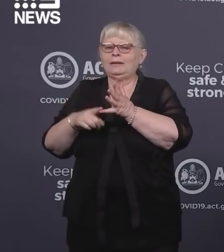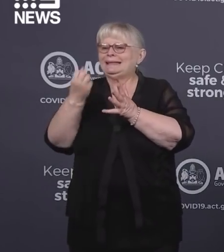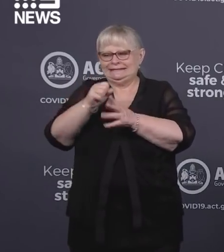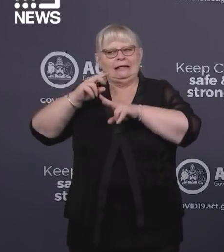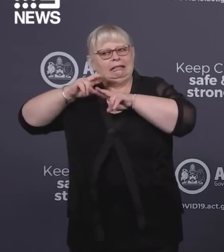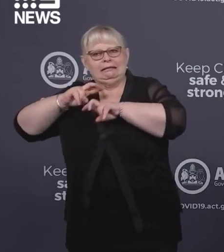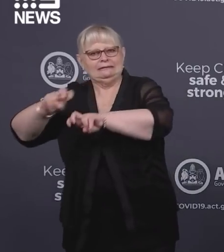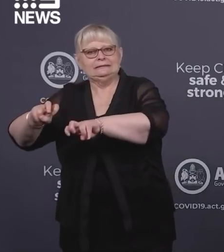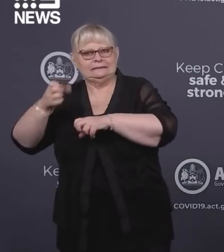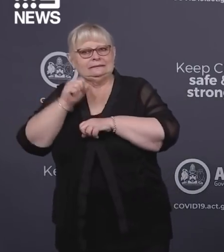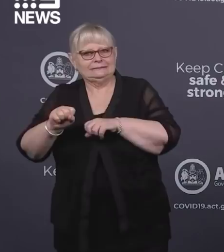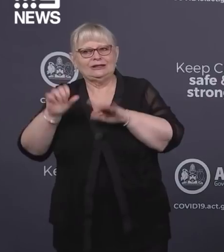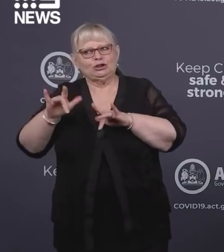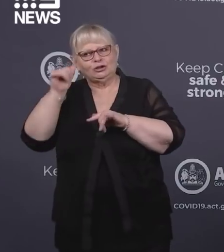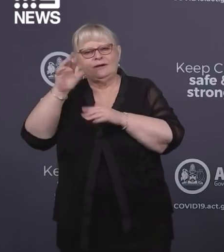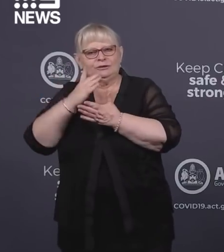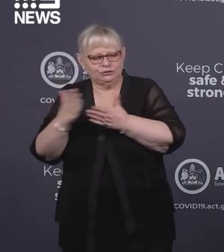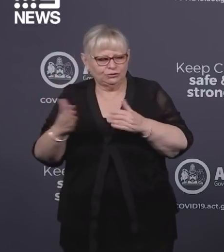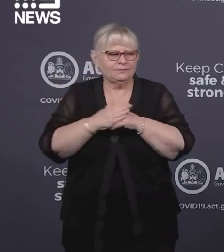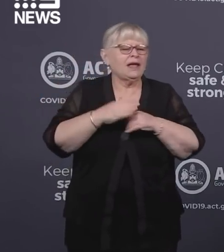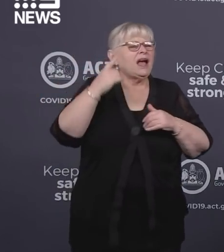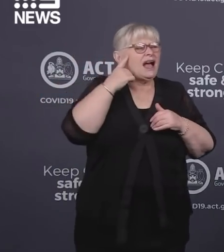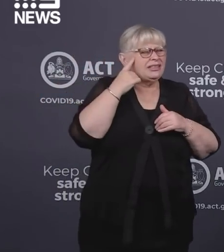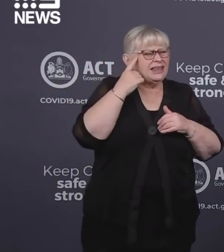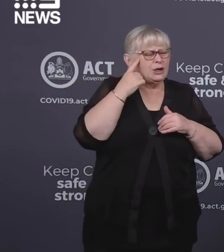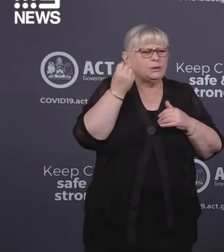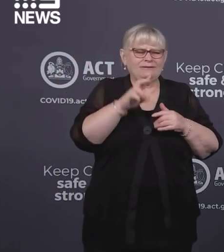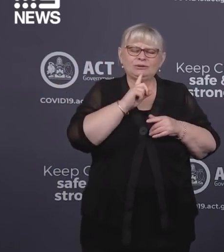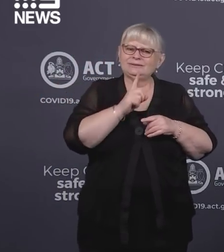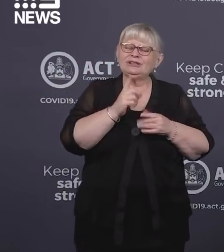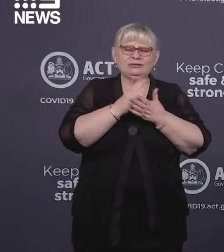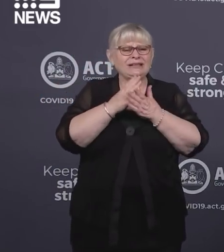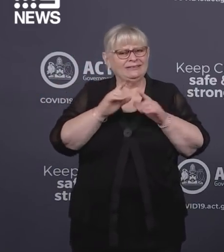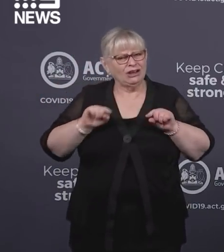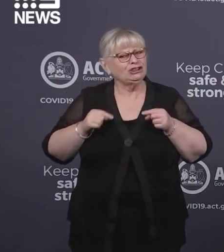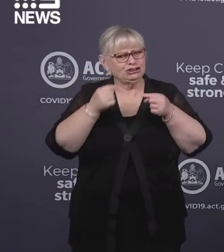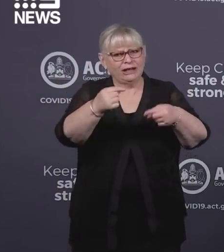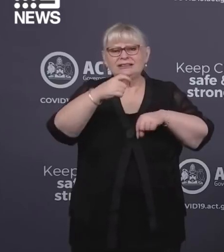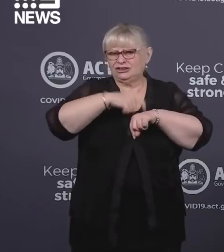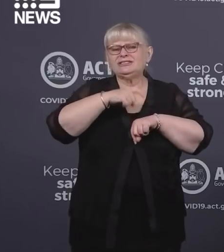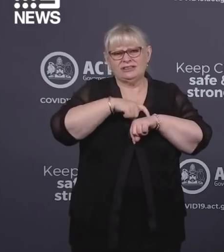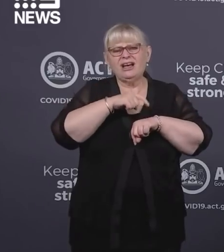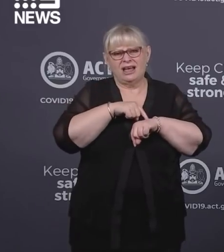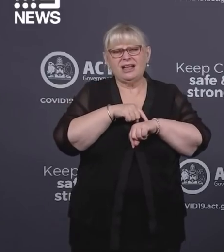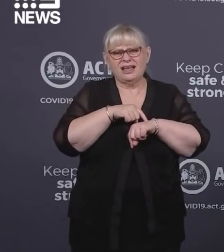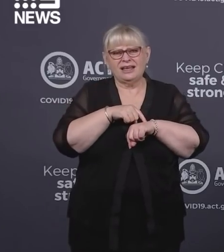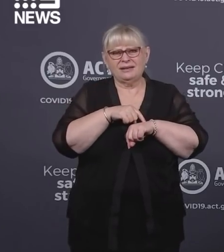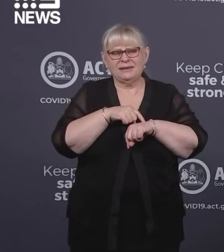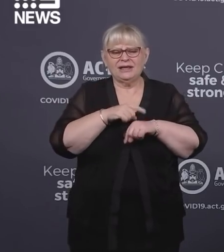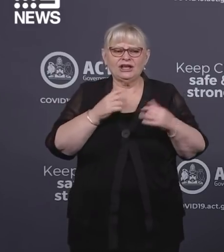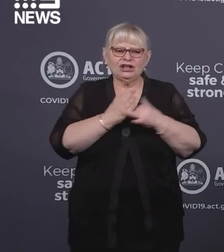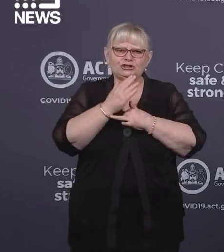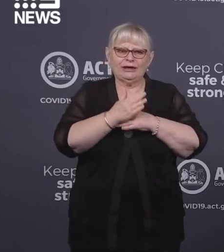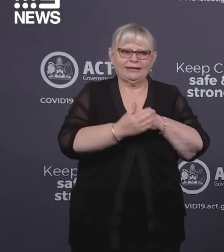investigations. I think it's important to acknowledge that this is a challenging time for everyone, and during our